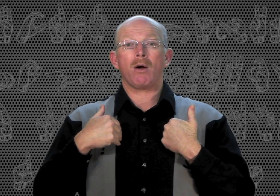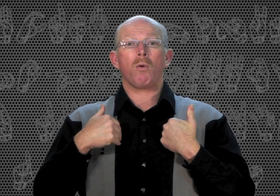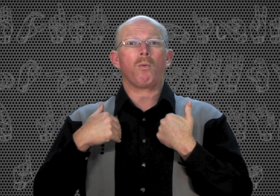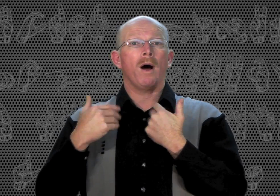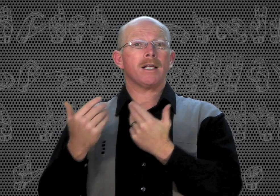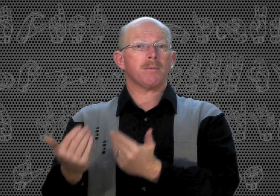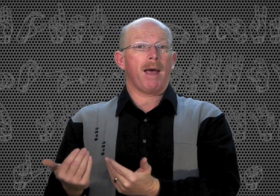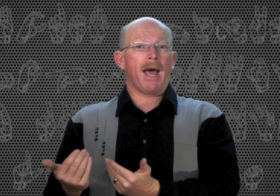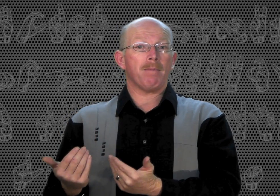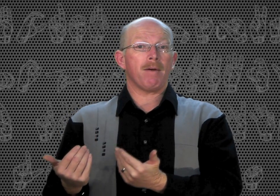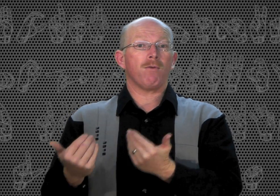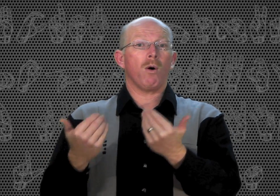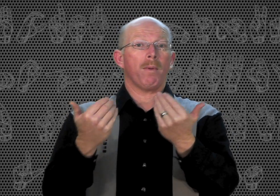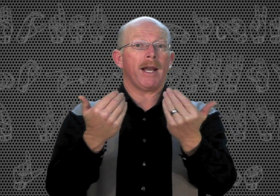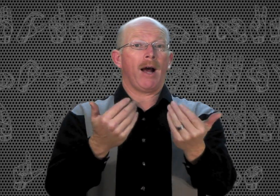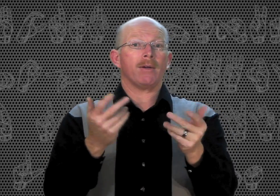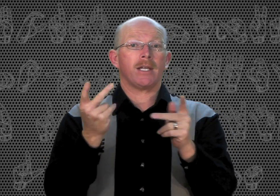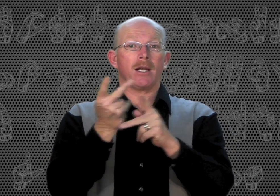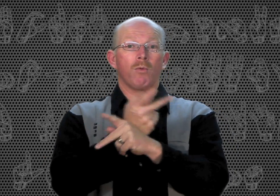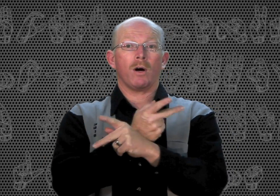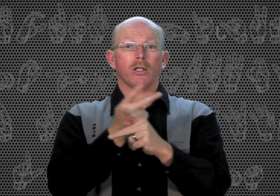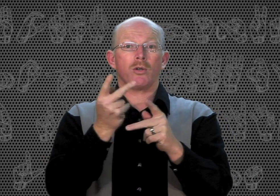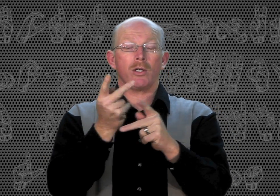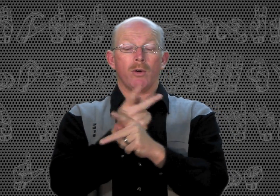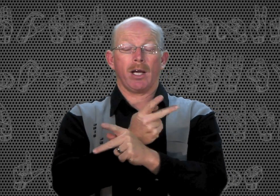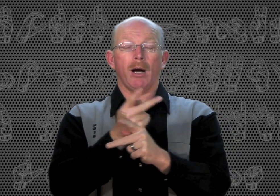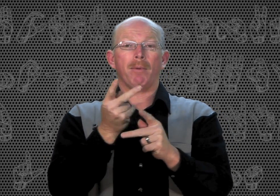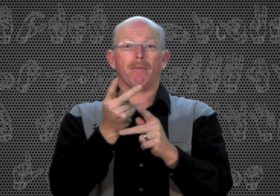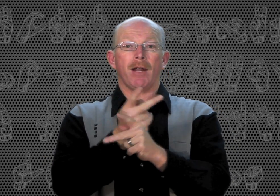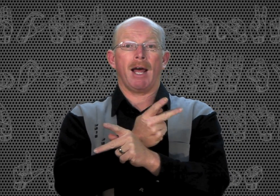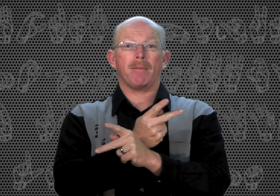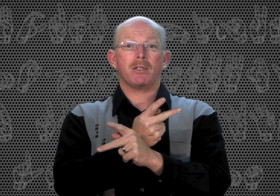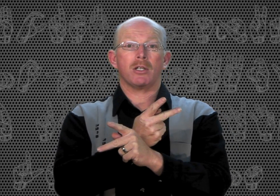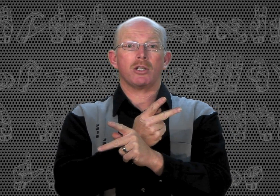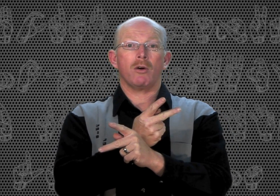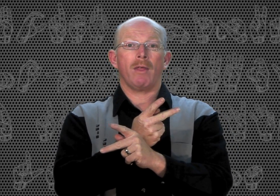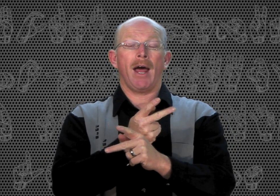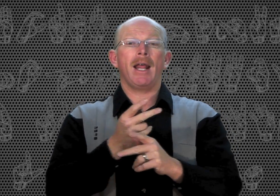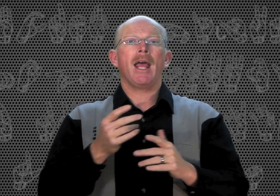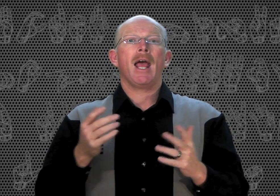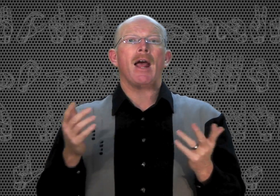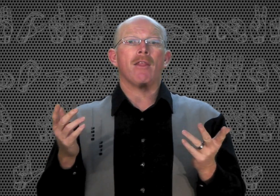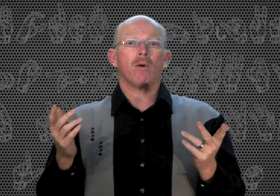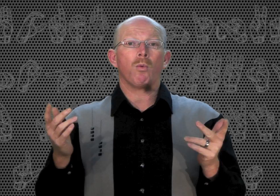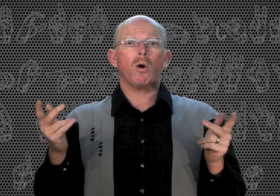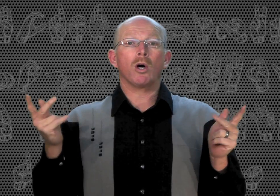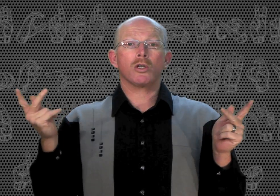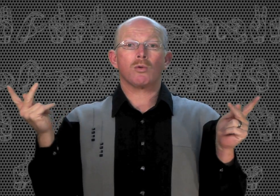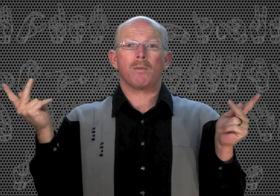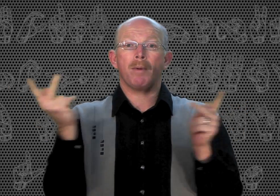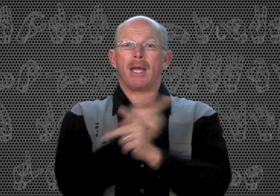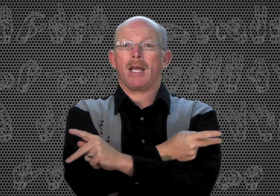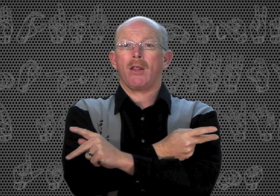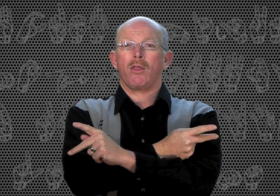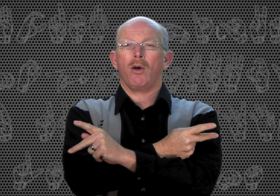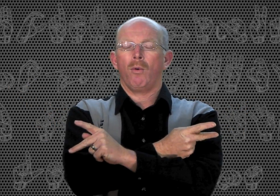was bad before, but now it's getting worse. You could do it a couple of times to show that. And then worst would be the